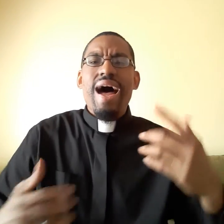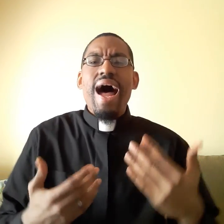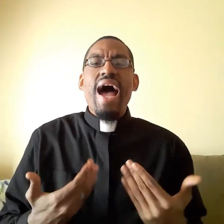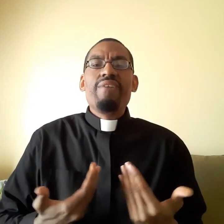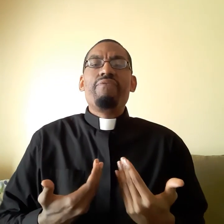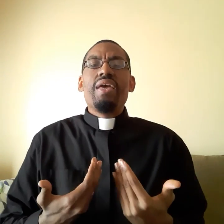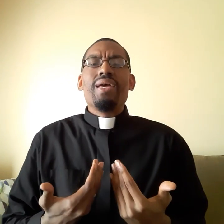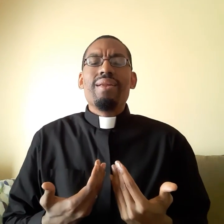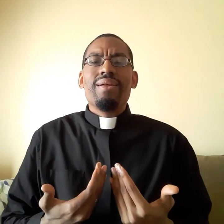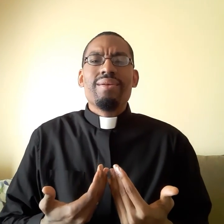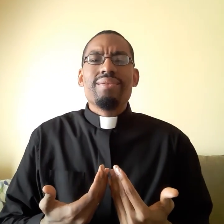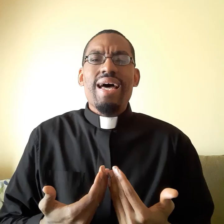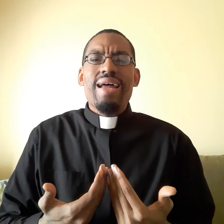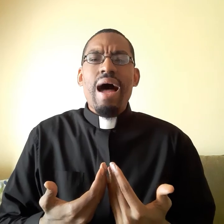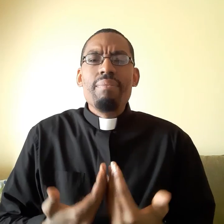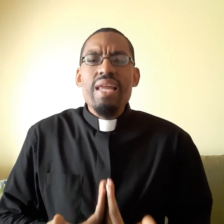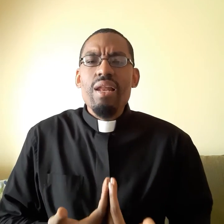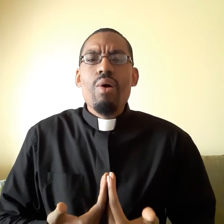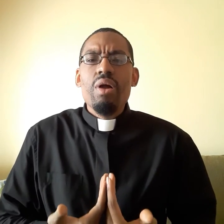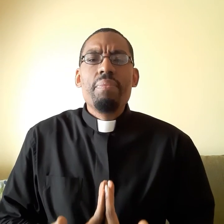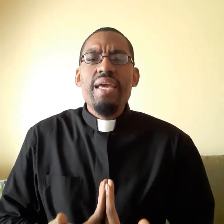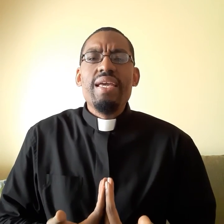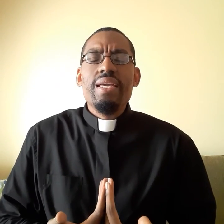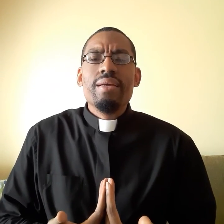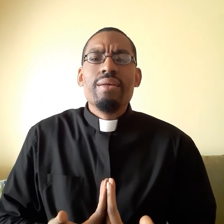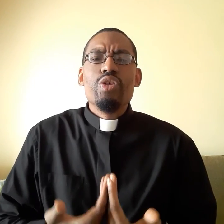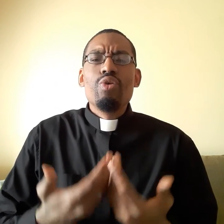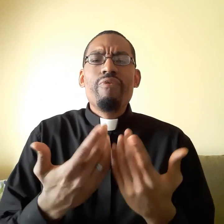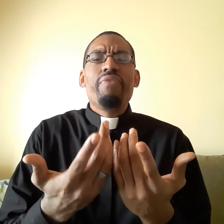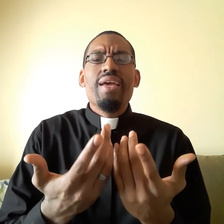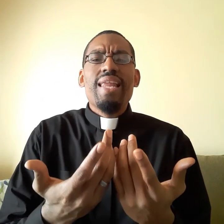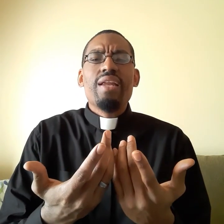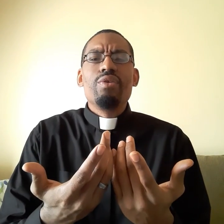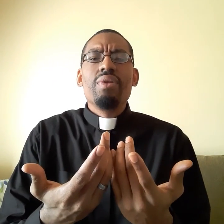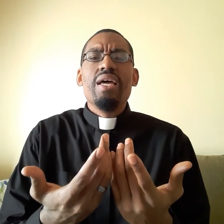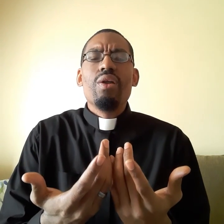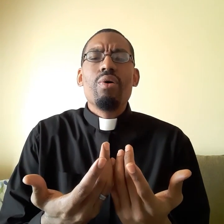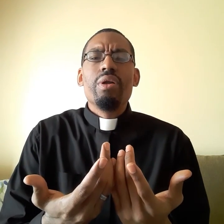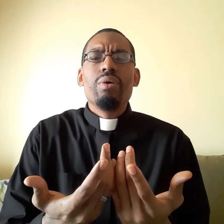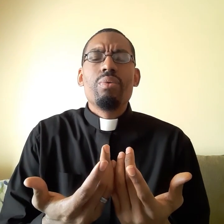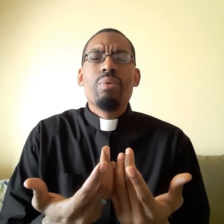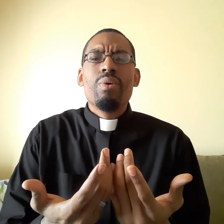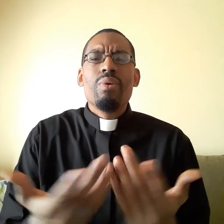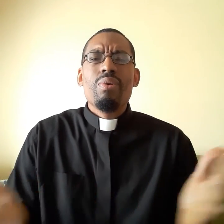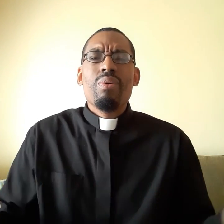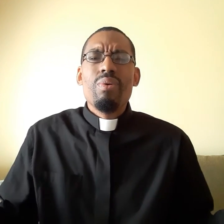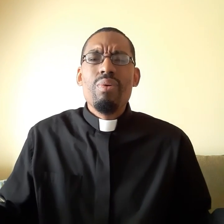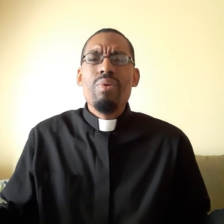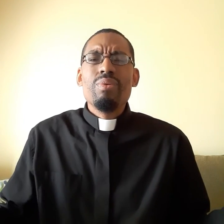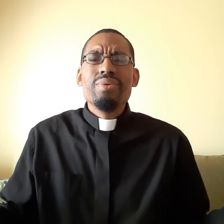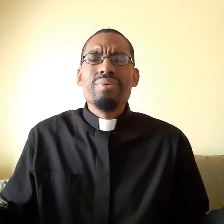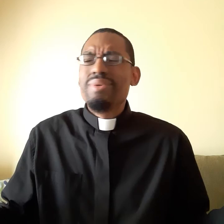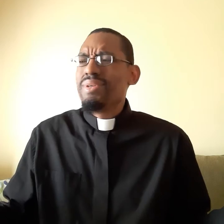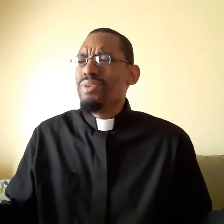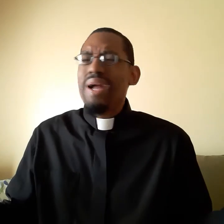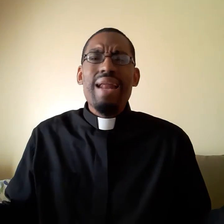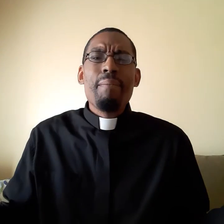I feel that I'm little old me. You feel that you little old you. You got a